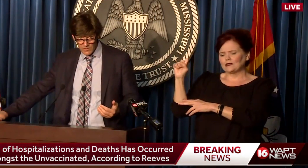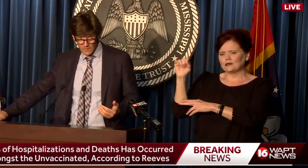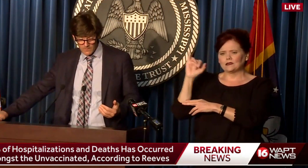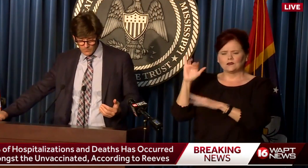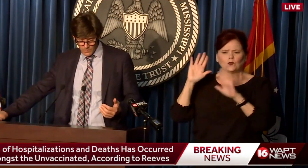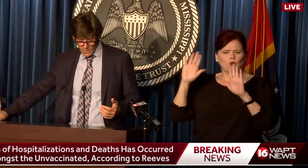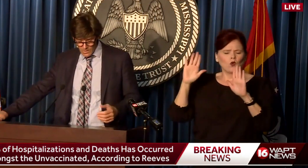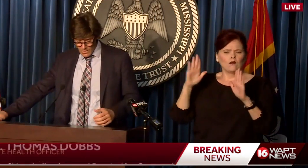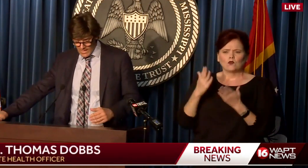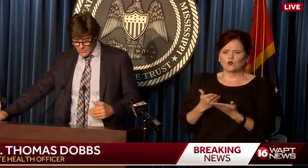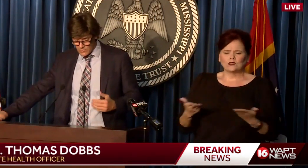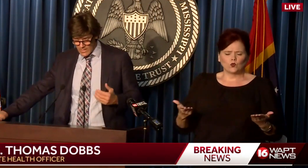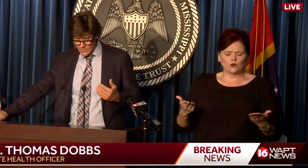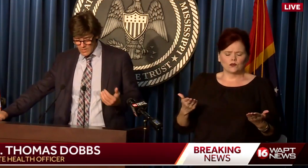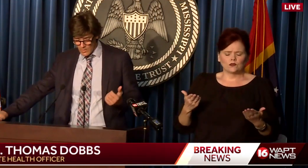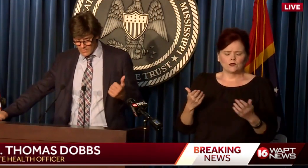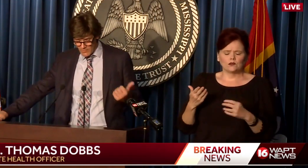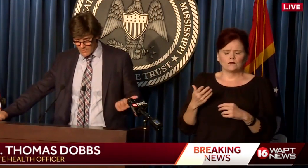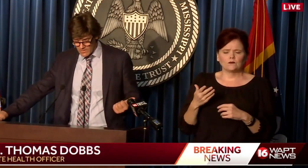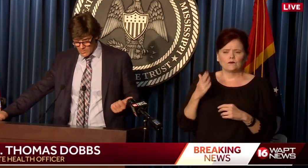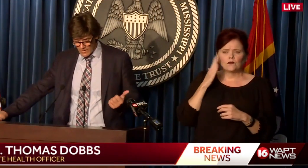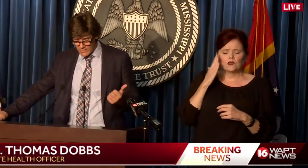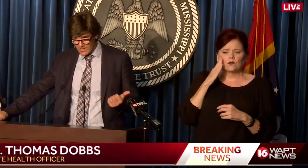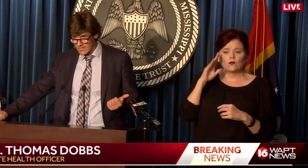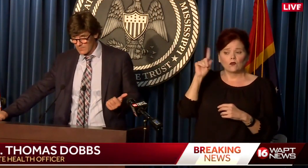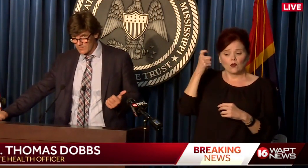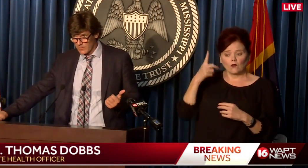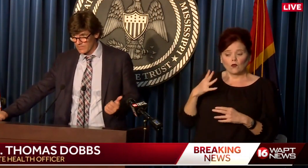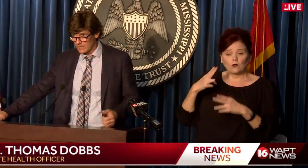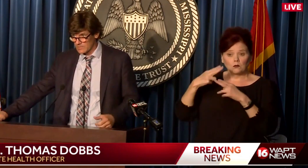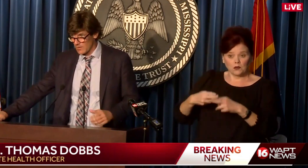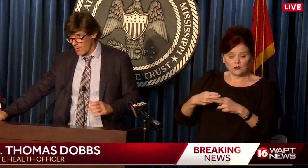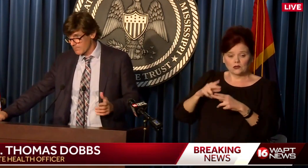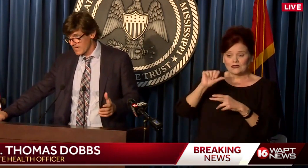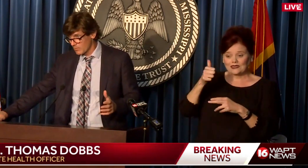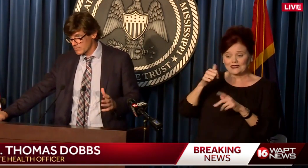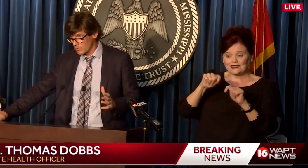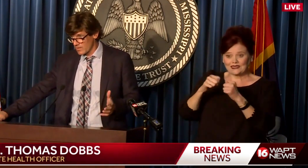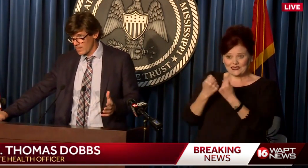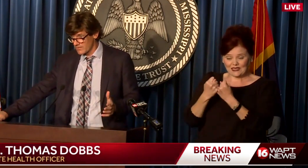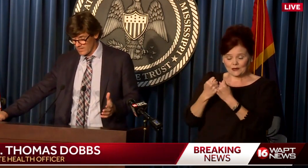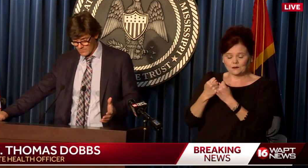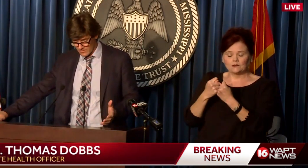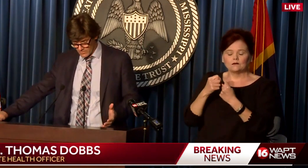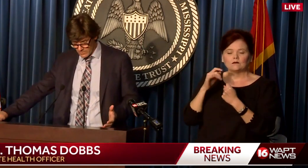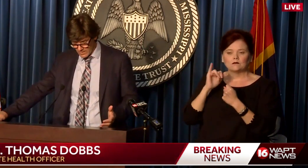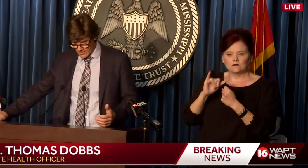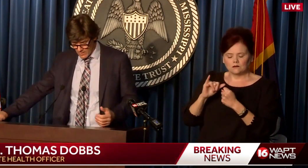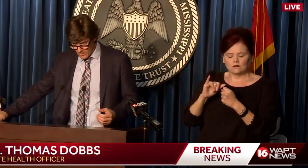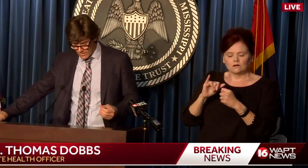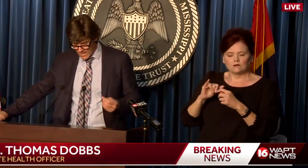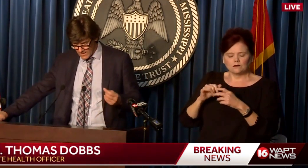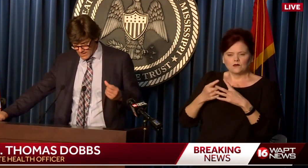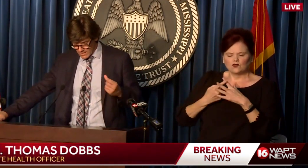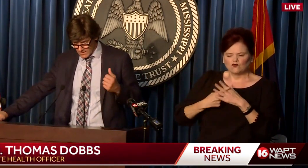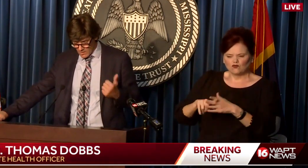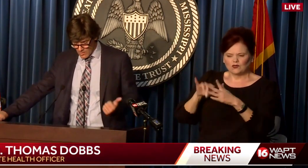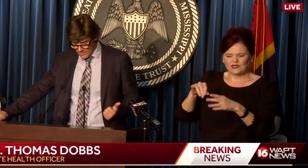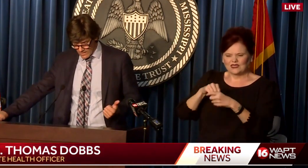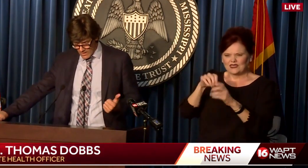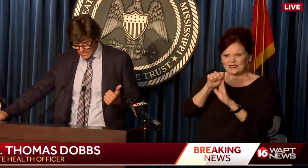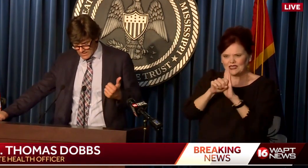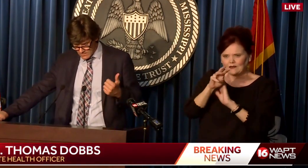resource. As you know, and the government mentioned, we have 10 teams, federal teams that are augmenting what's going on in the state of Mississippi, and they are located